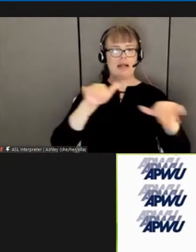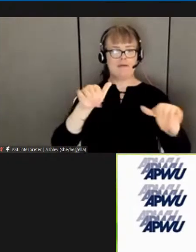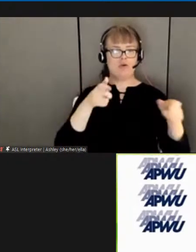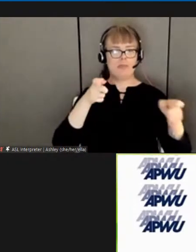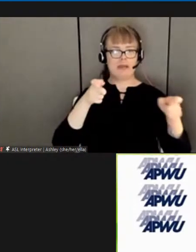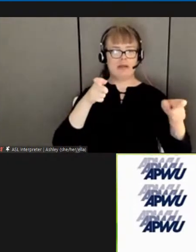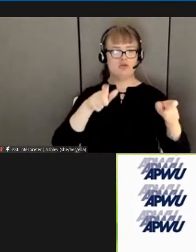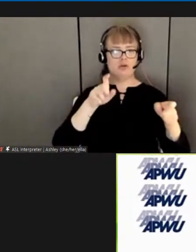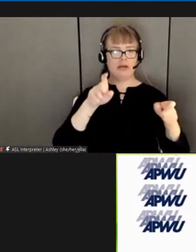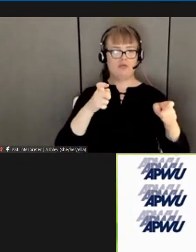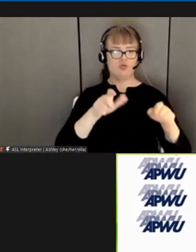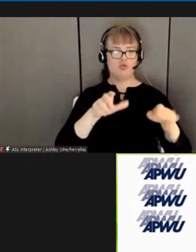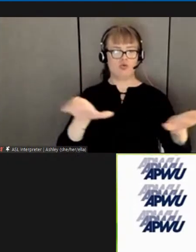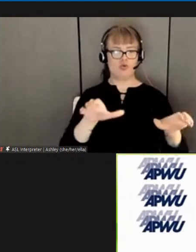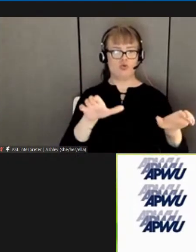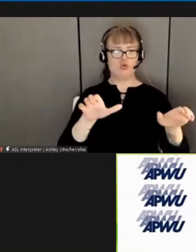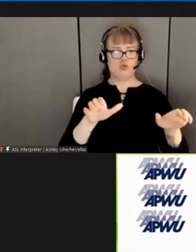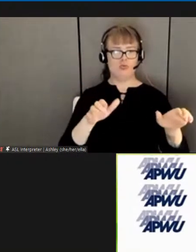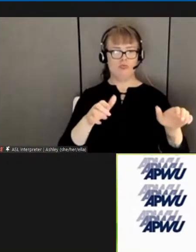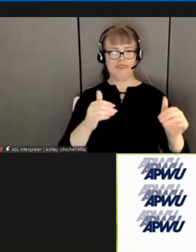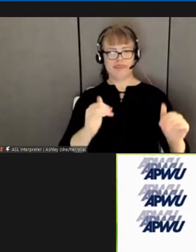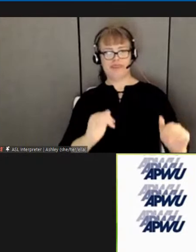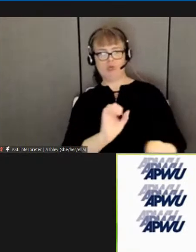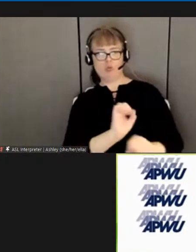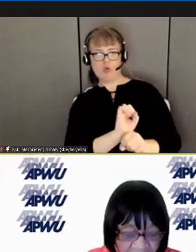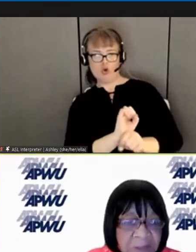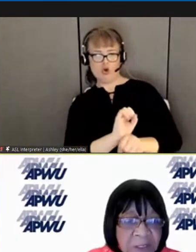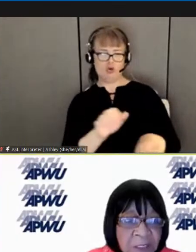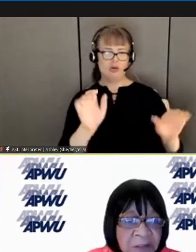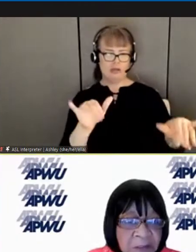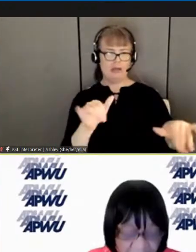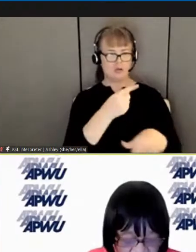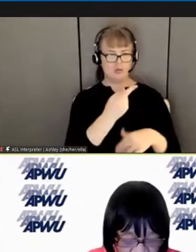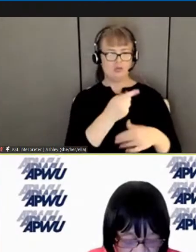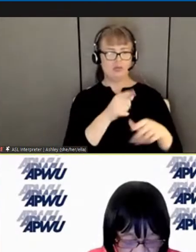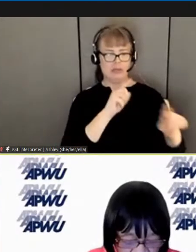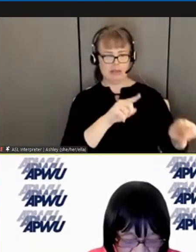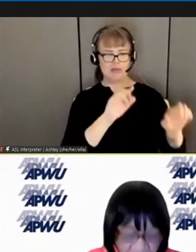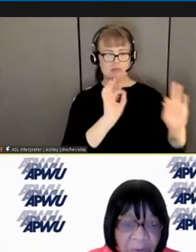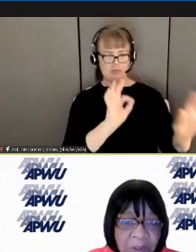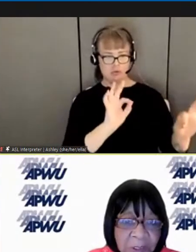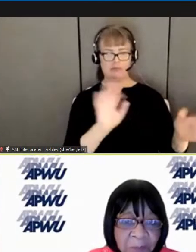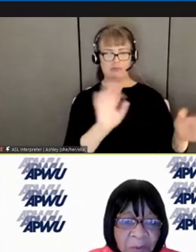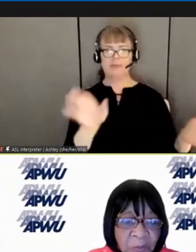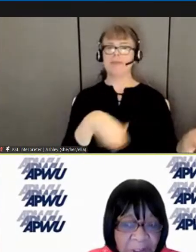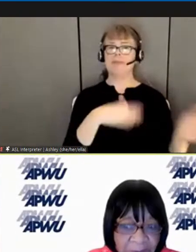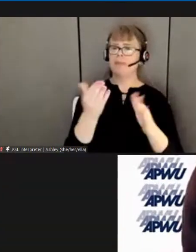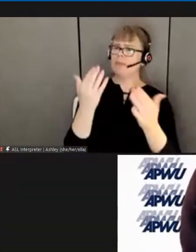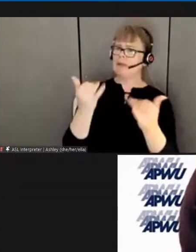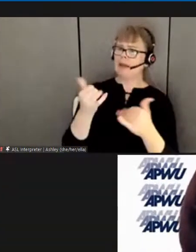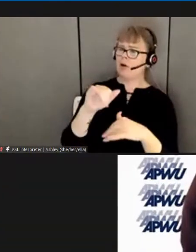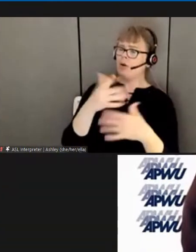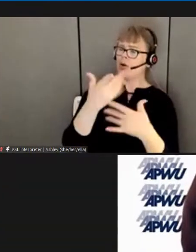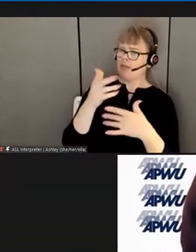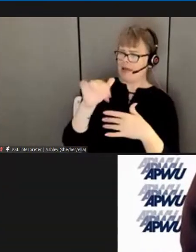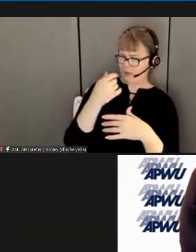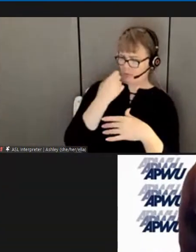to go to Vice President, see if we can get the results from poll vote number one.